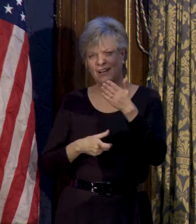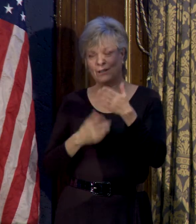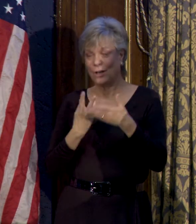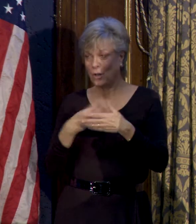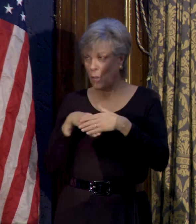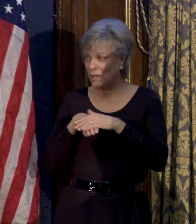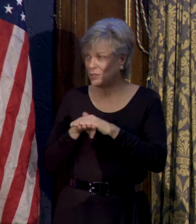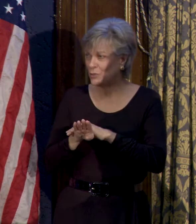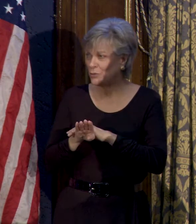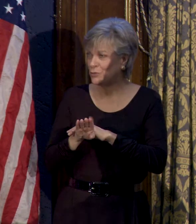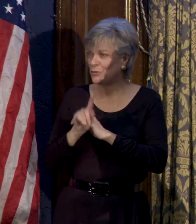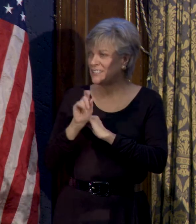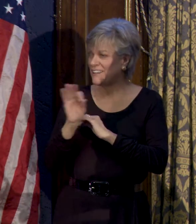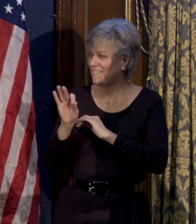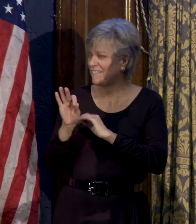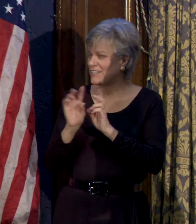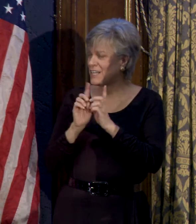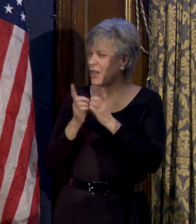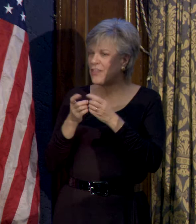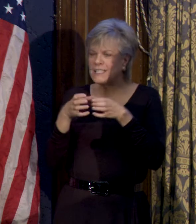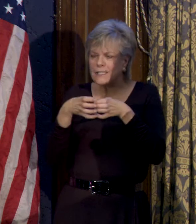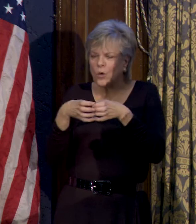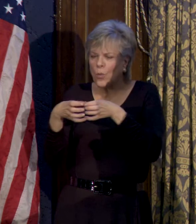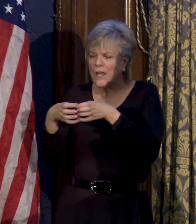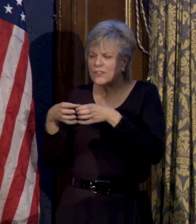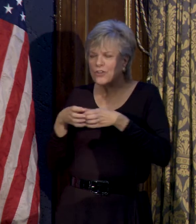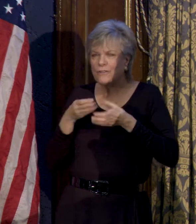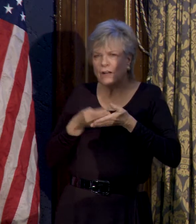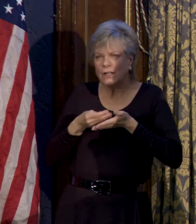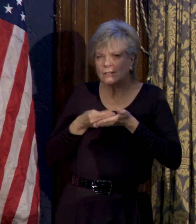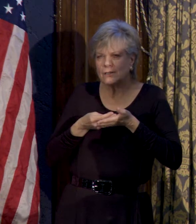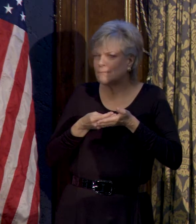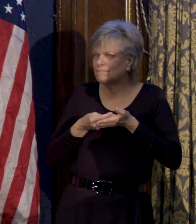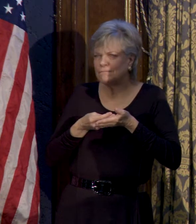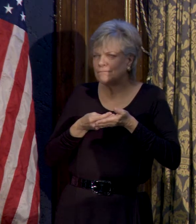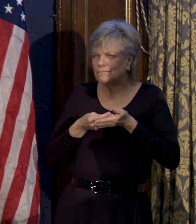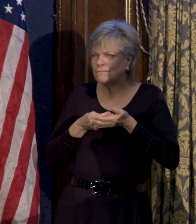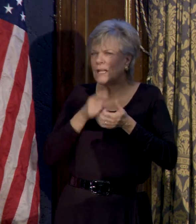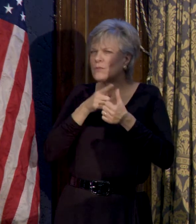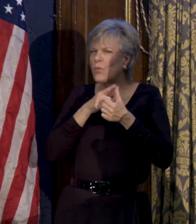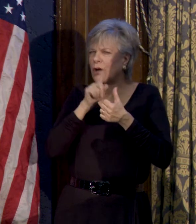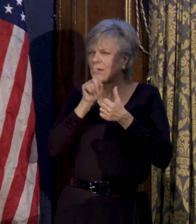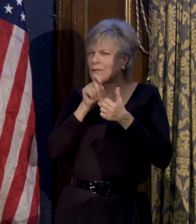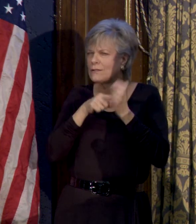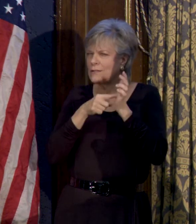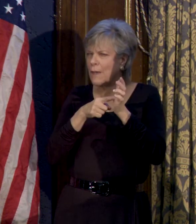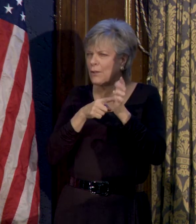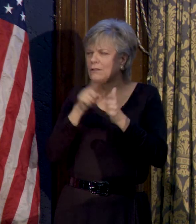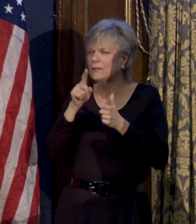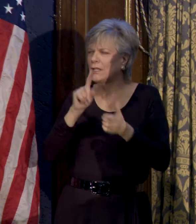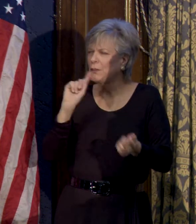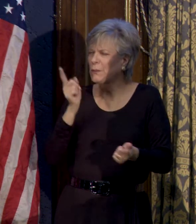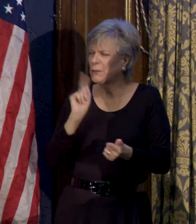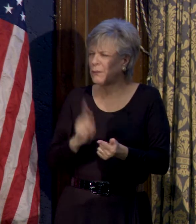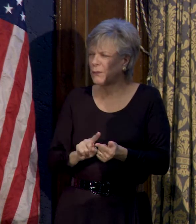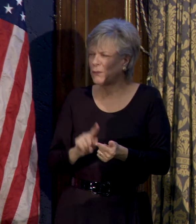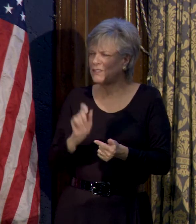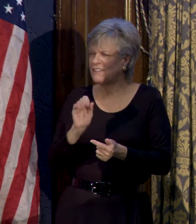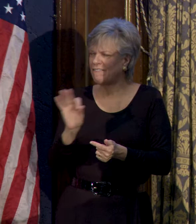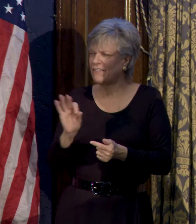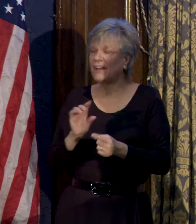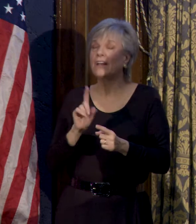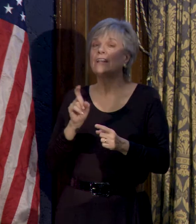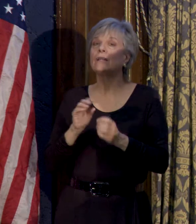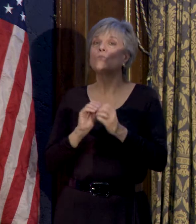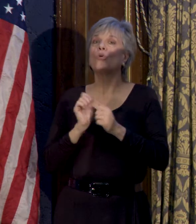these sequestered funds, basically. So that's one example. We need to wind down those TIFs, and we need to be more